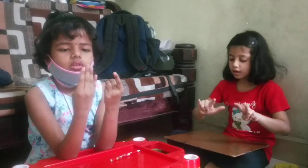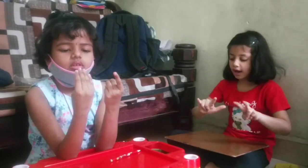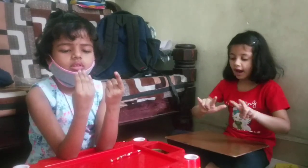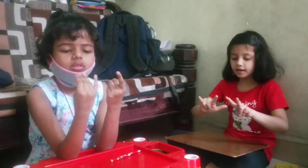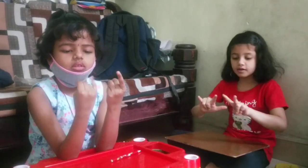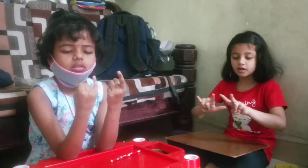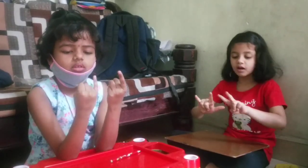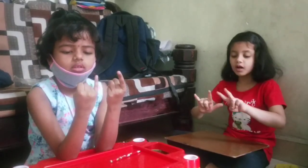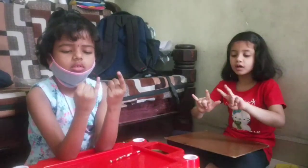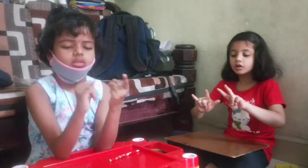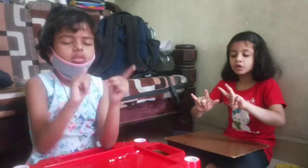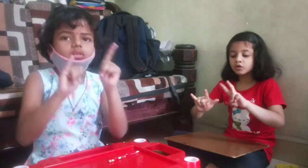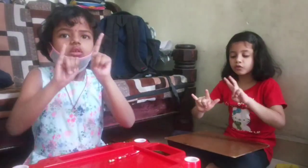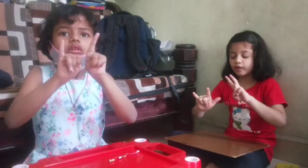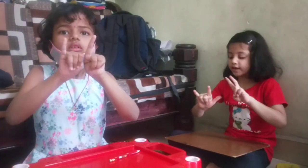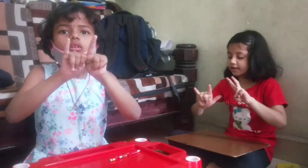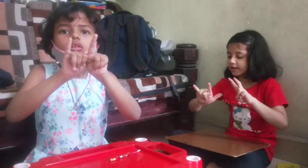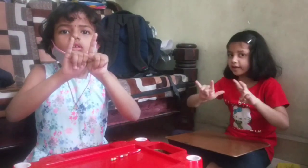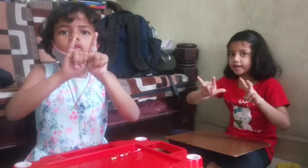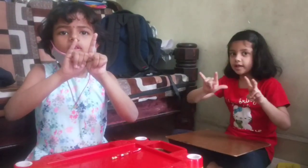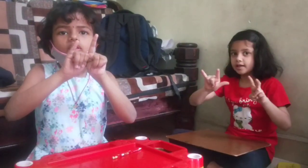Answer. 27.